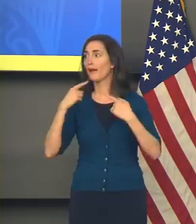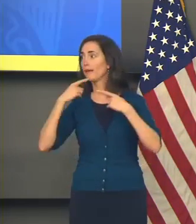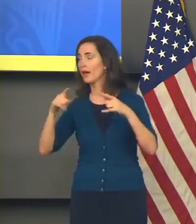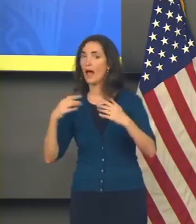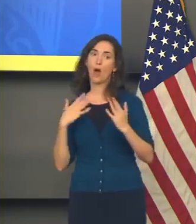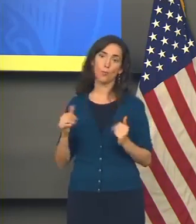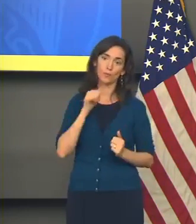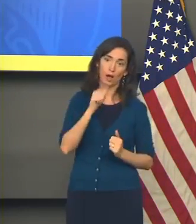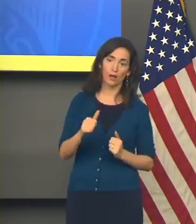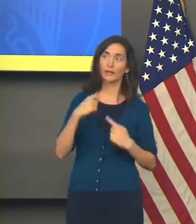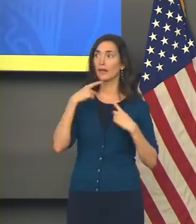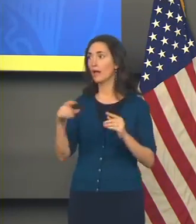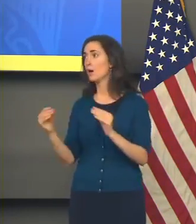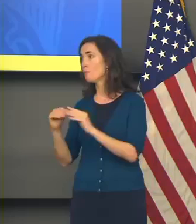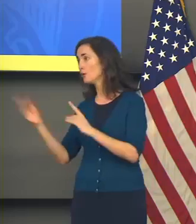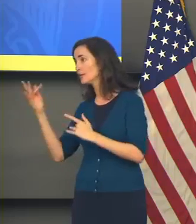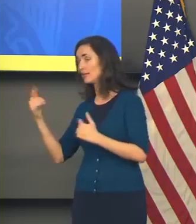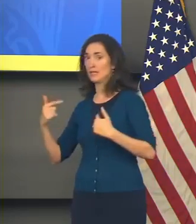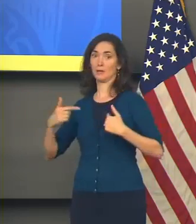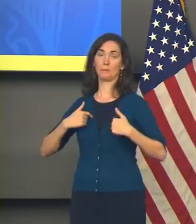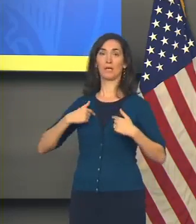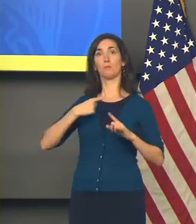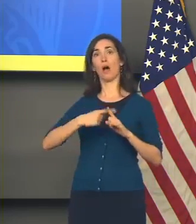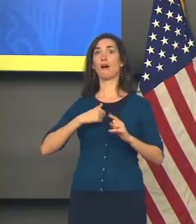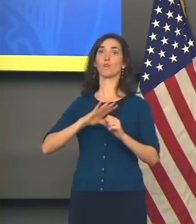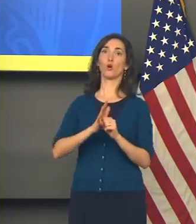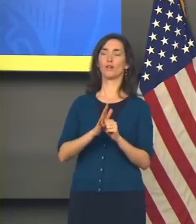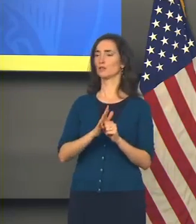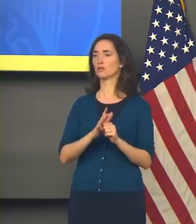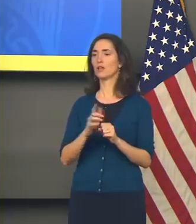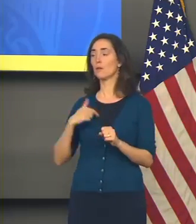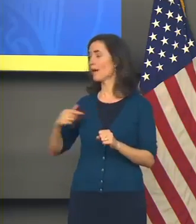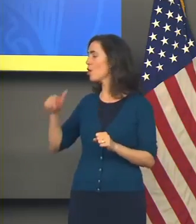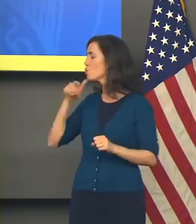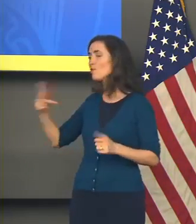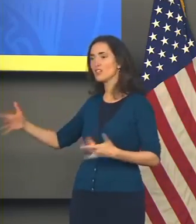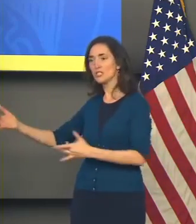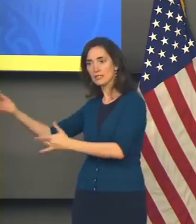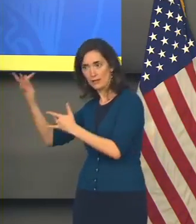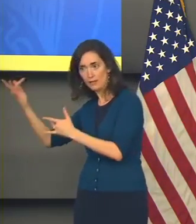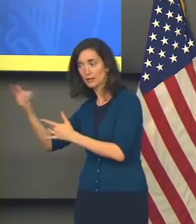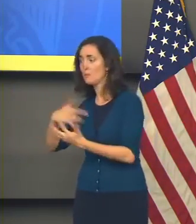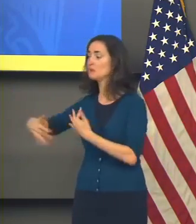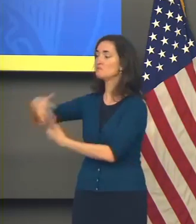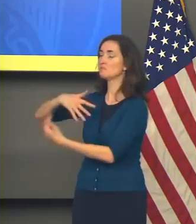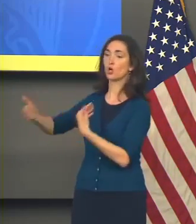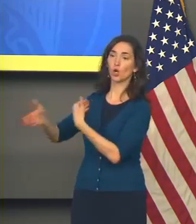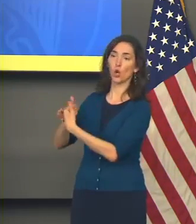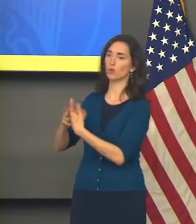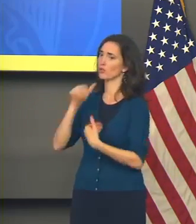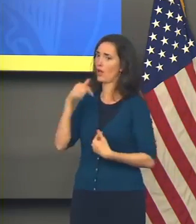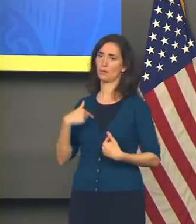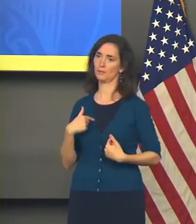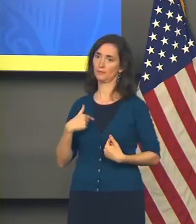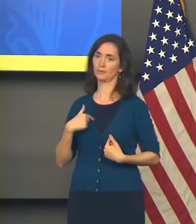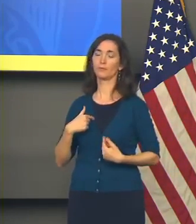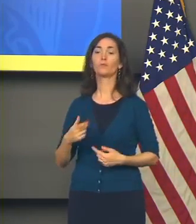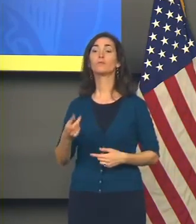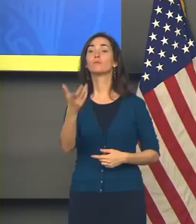I hope not, with me being positive. I was not a close contact to either of these two individuals. Yes, sir.